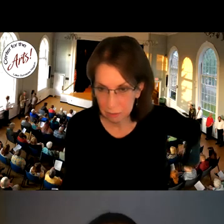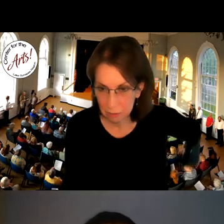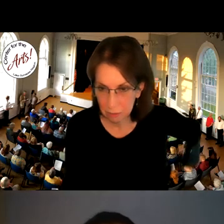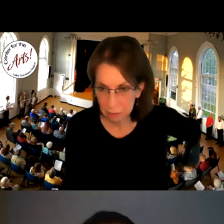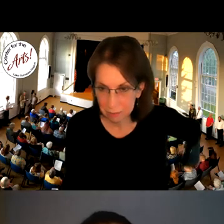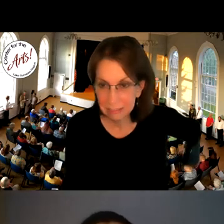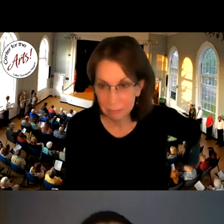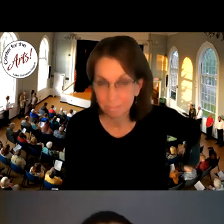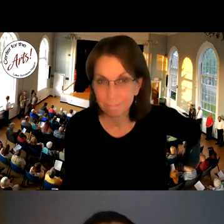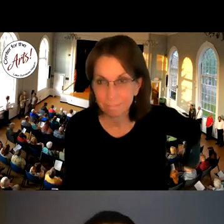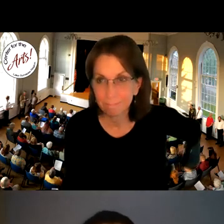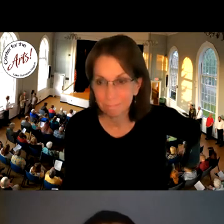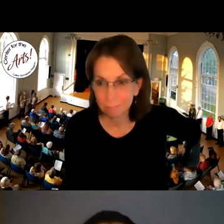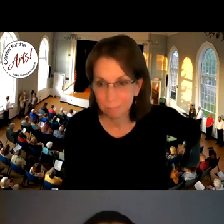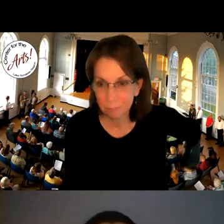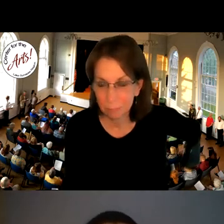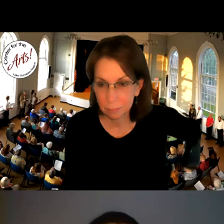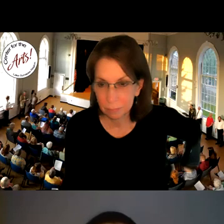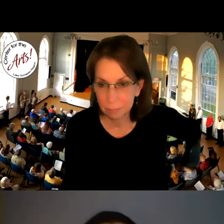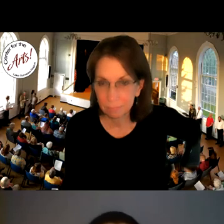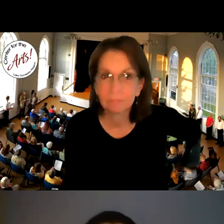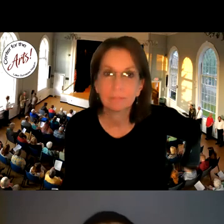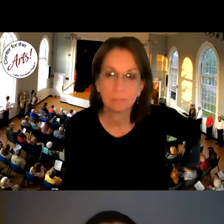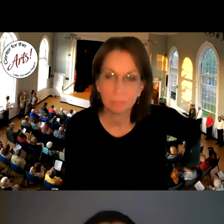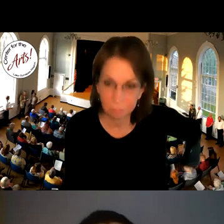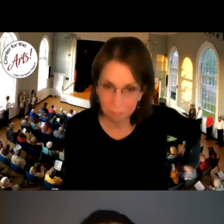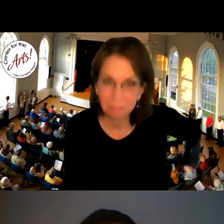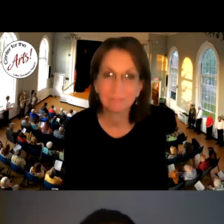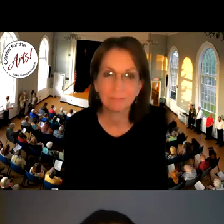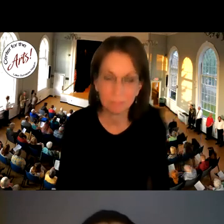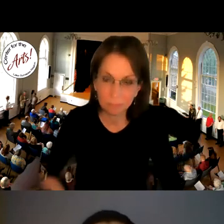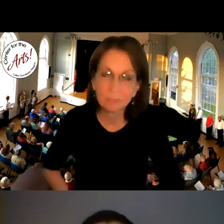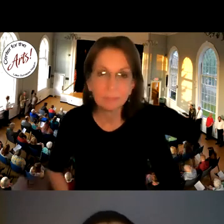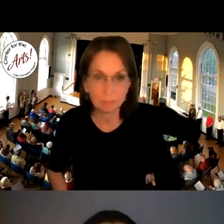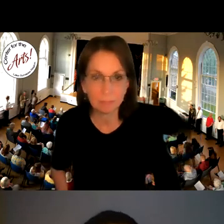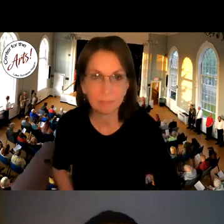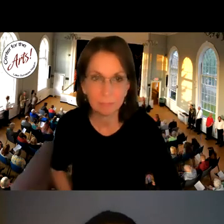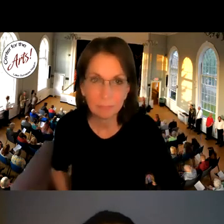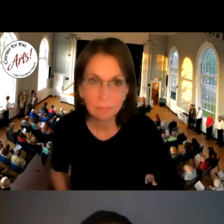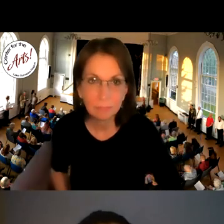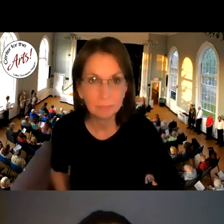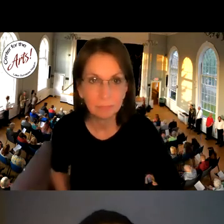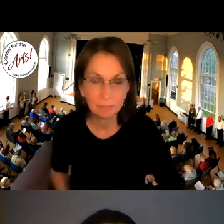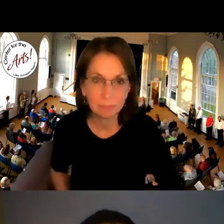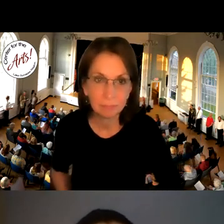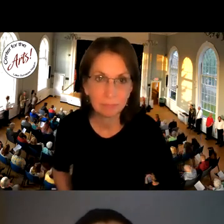such a big event, like turn taking with everybody trying to like speak over each other? Oh, I thought everybody was very well mannered.